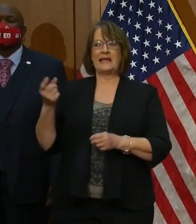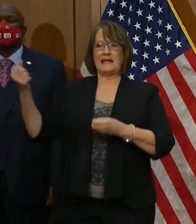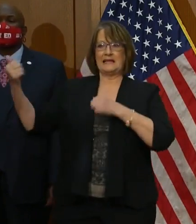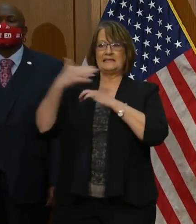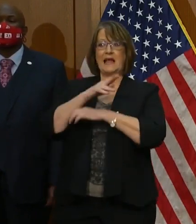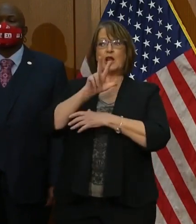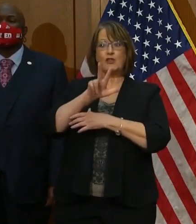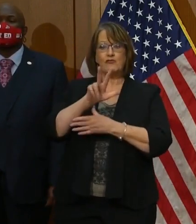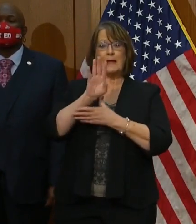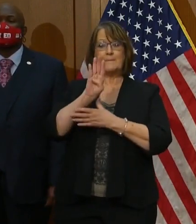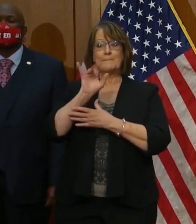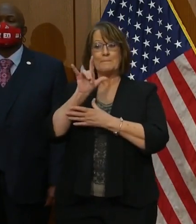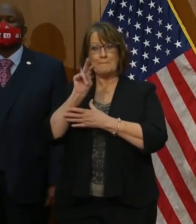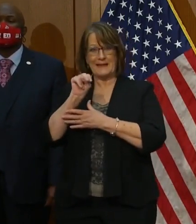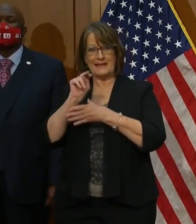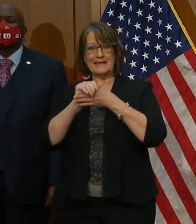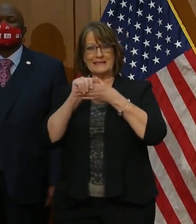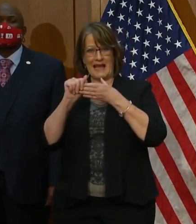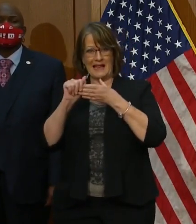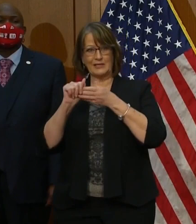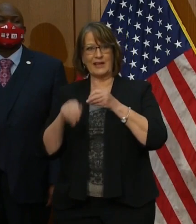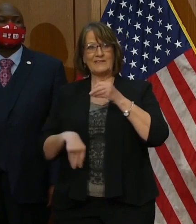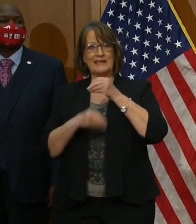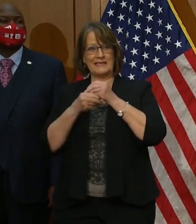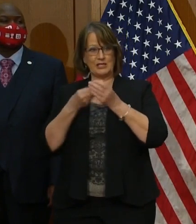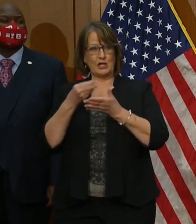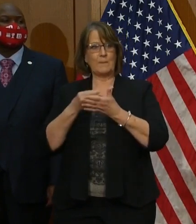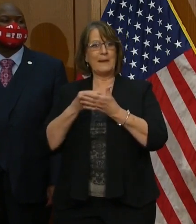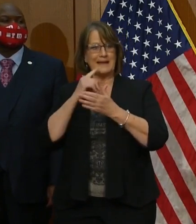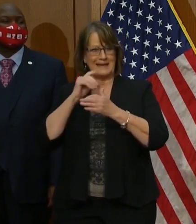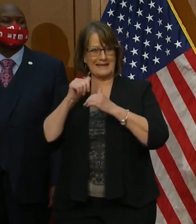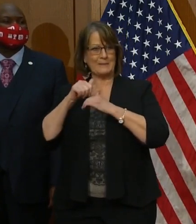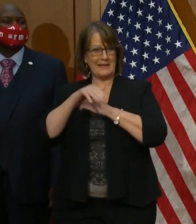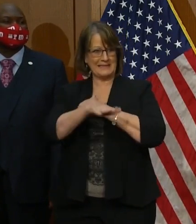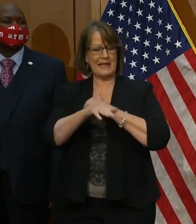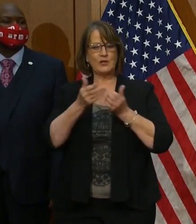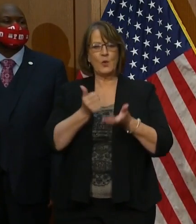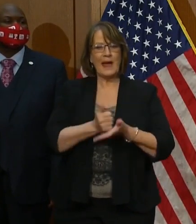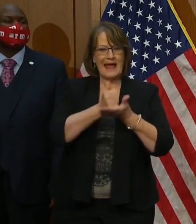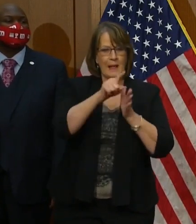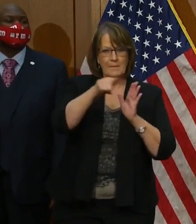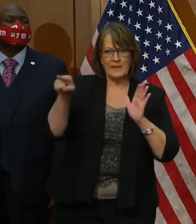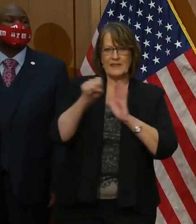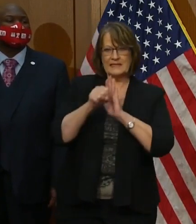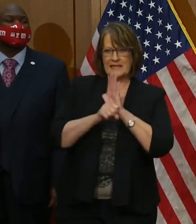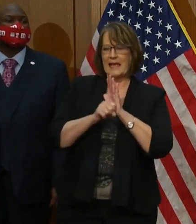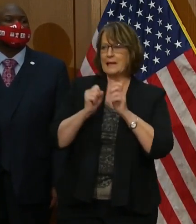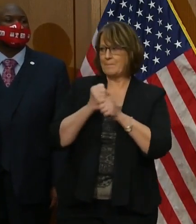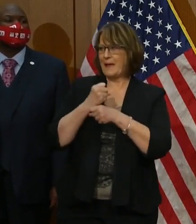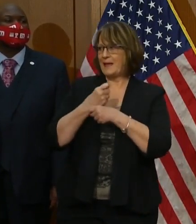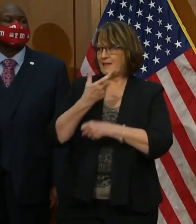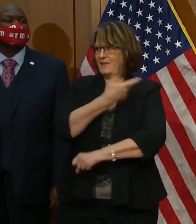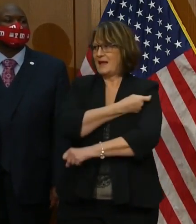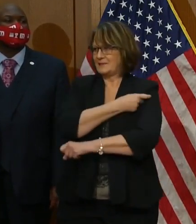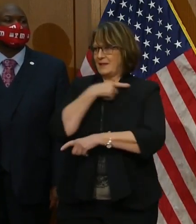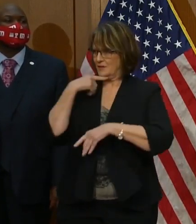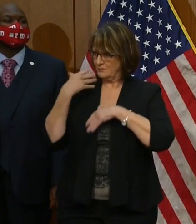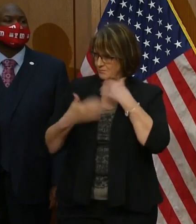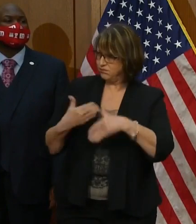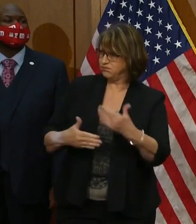in additional funding is on the way to help states make all of this happen. And that is good news.